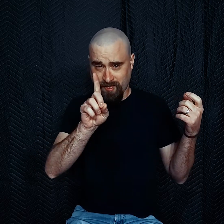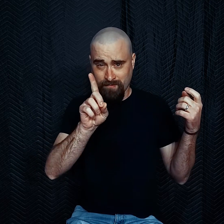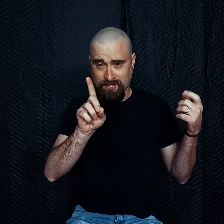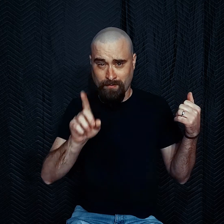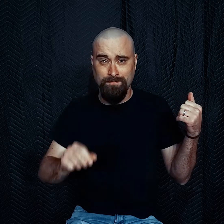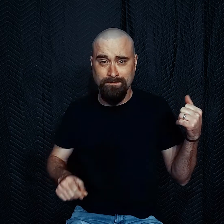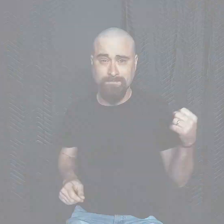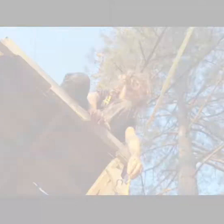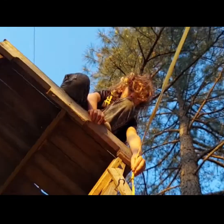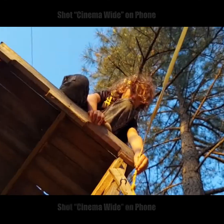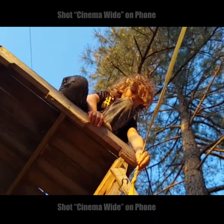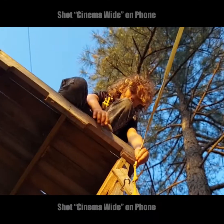time this summer. No,